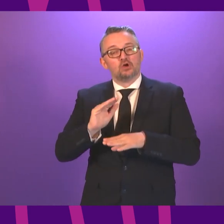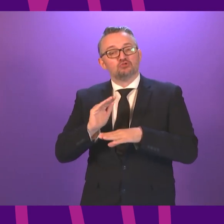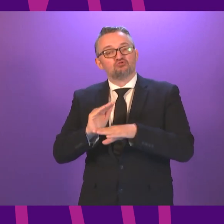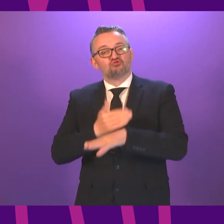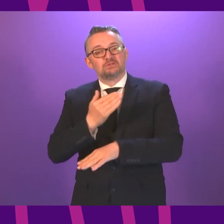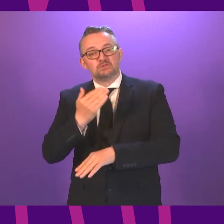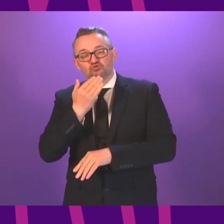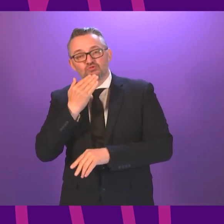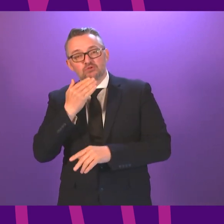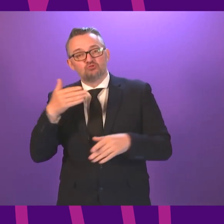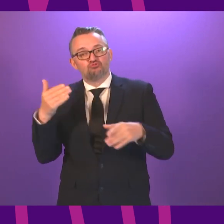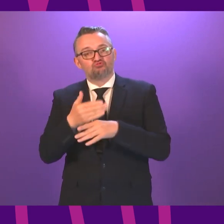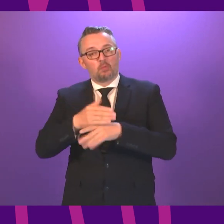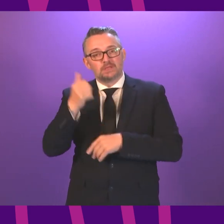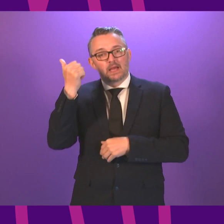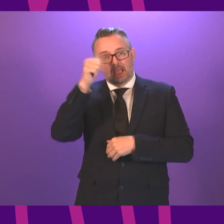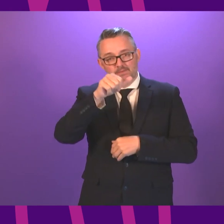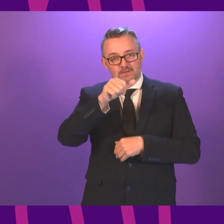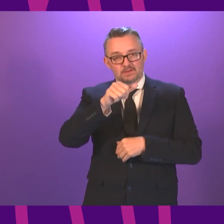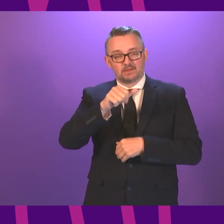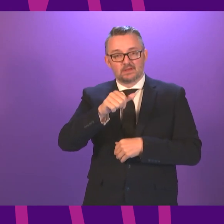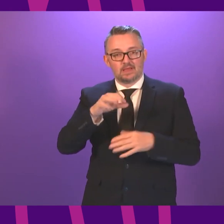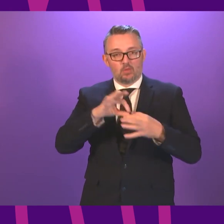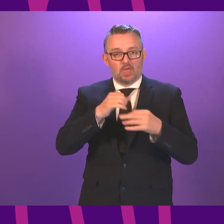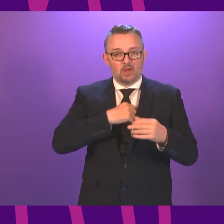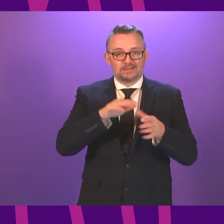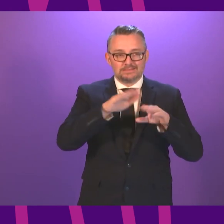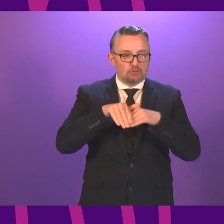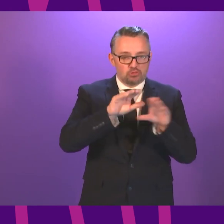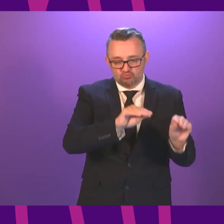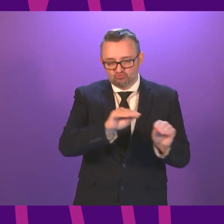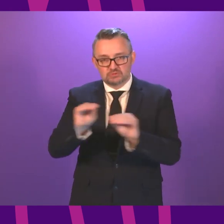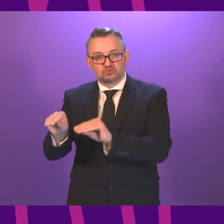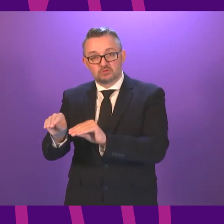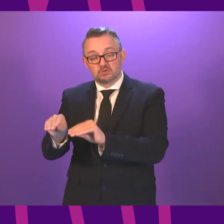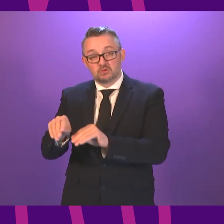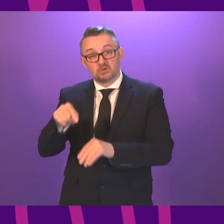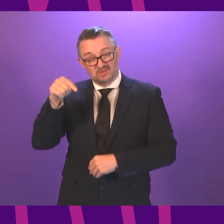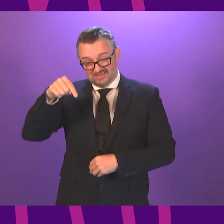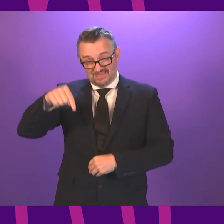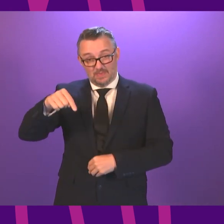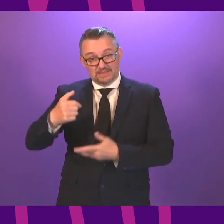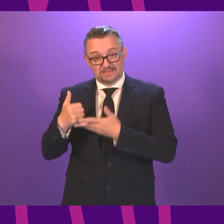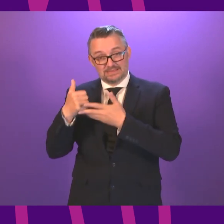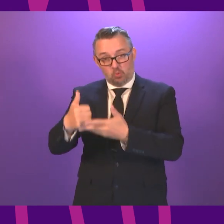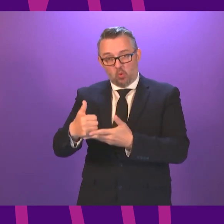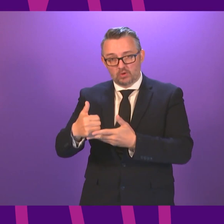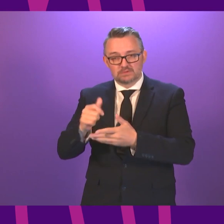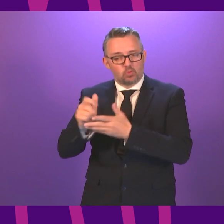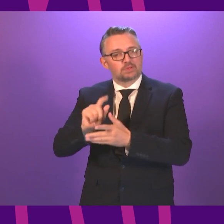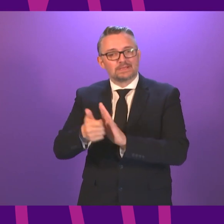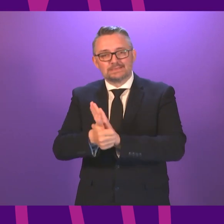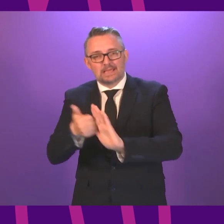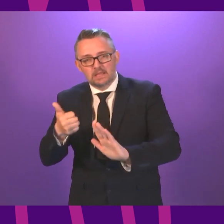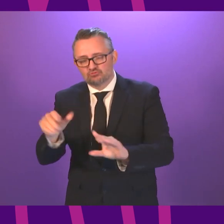Academy and set out the next phase of our National Transition Training Fund. That support for skills and young